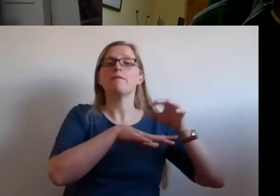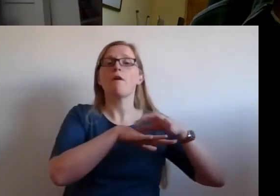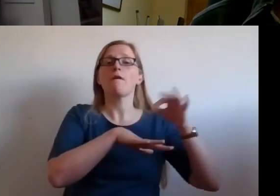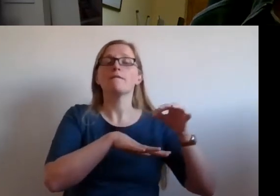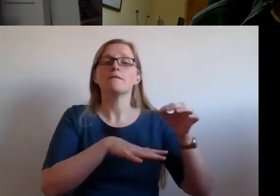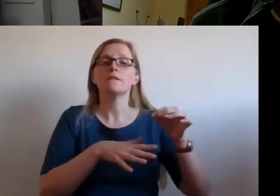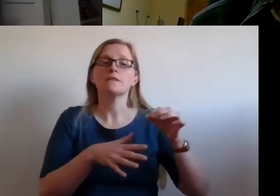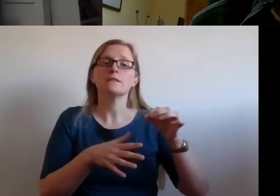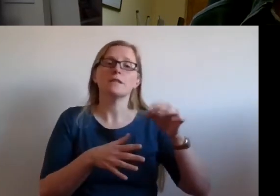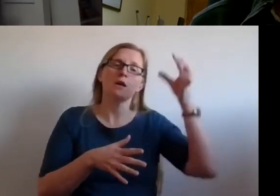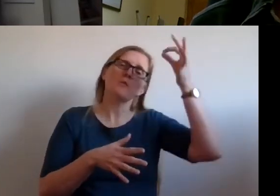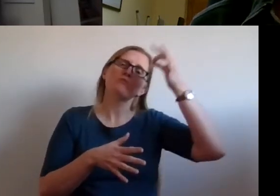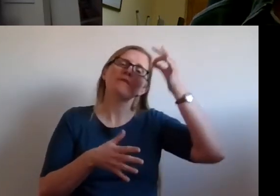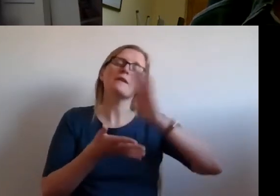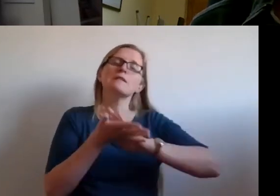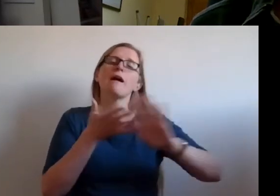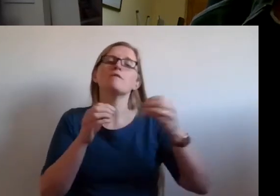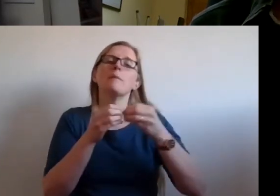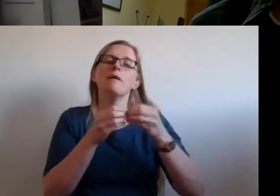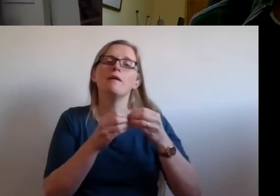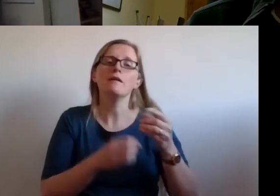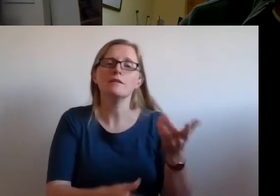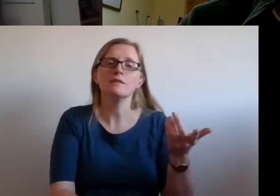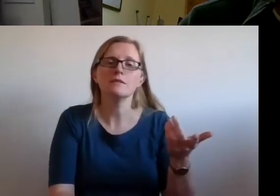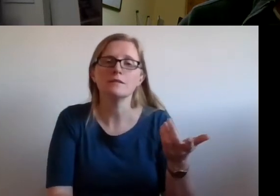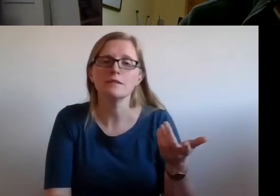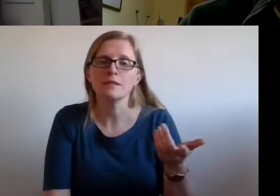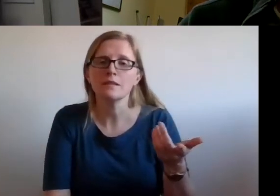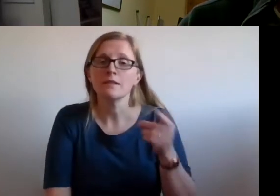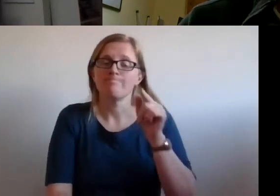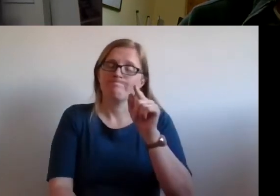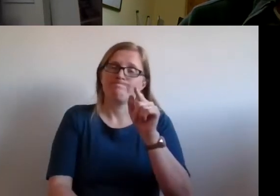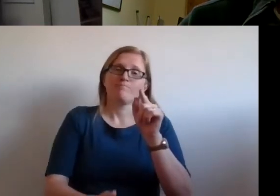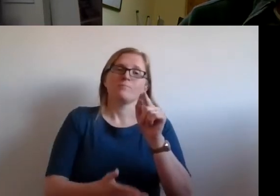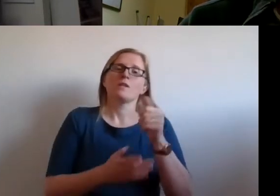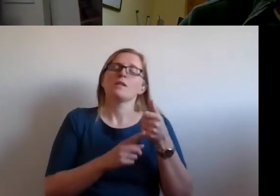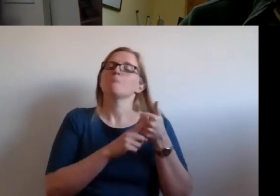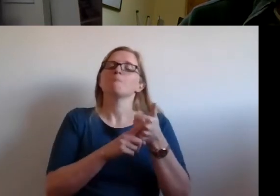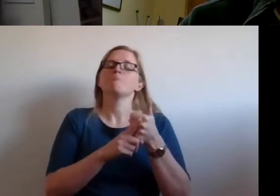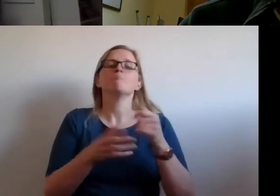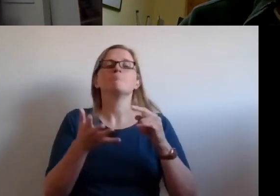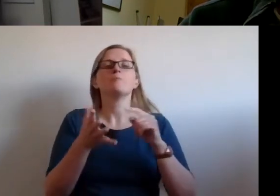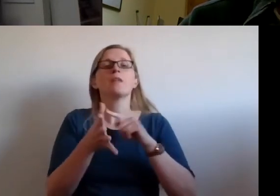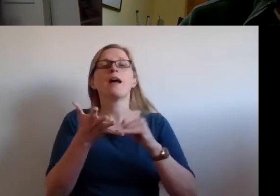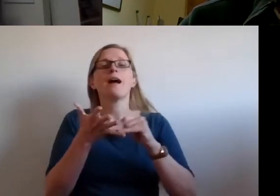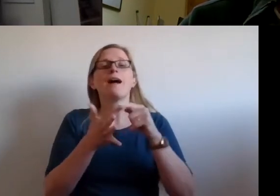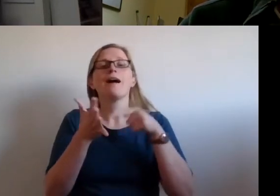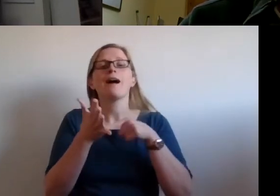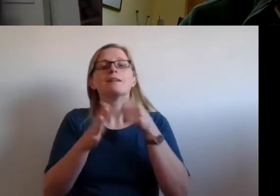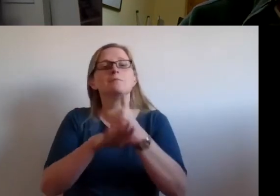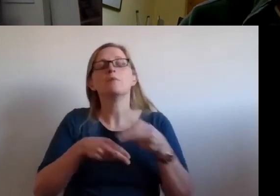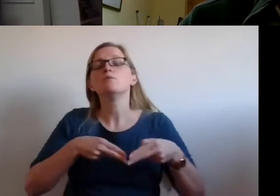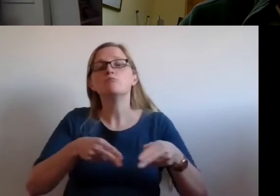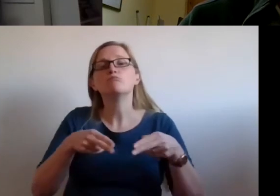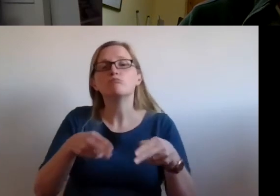approach to health inequalities. And, you know, his, his main and very influential sort